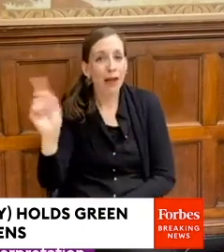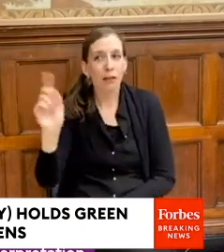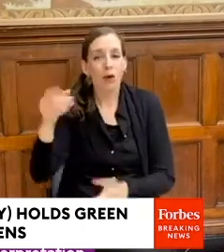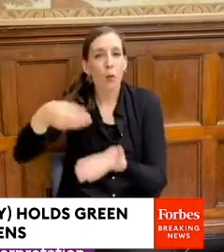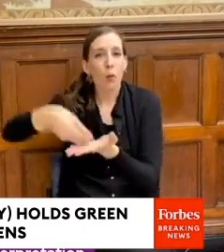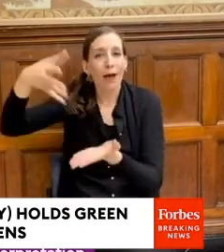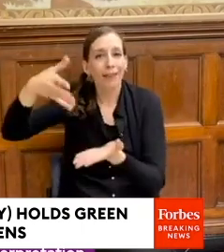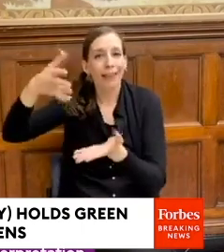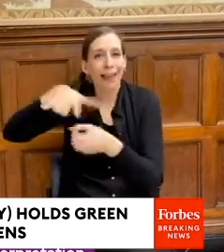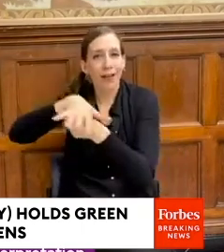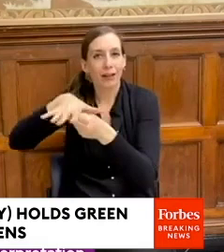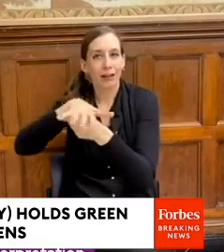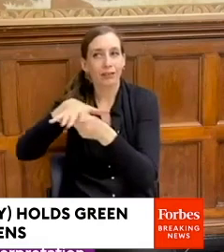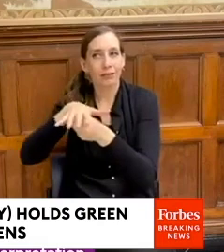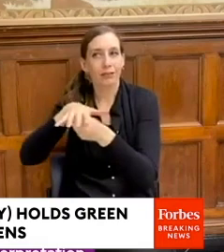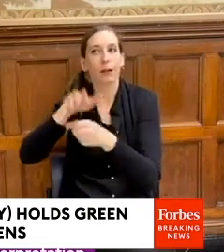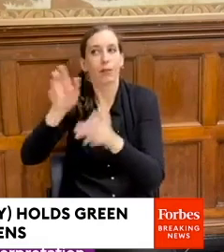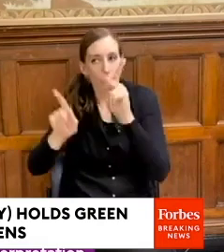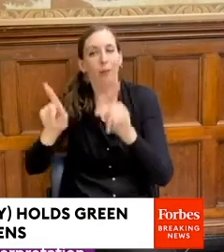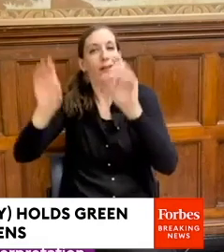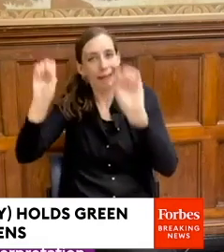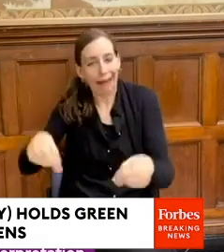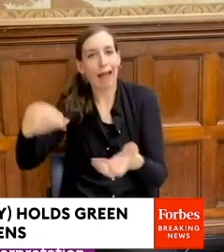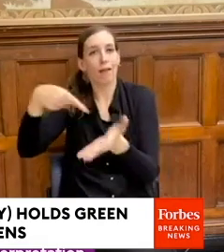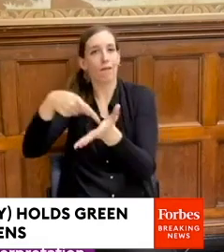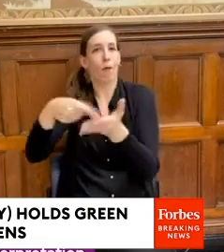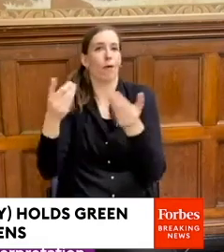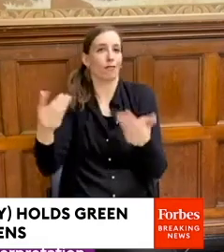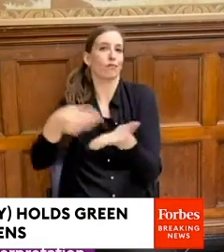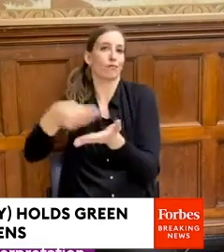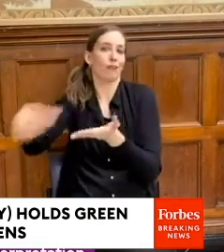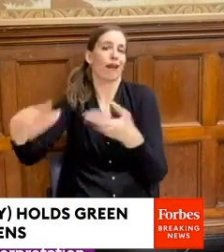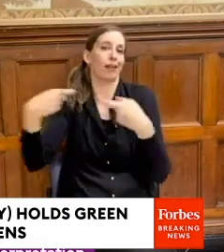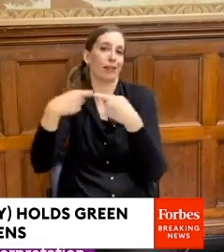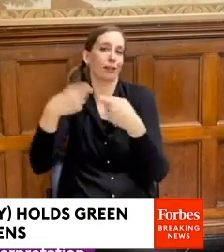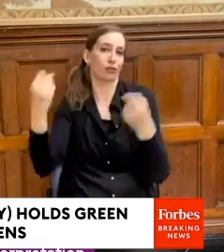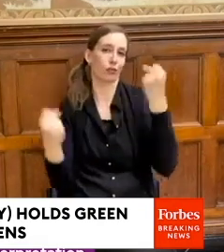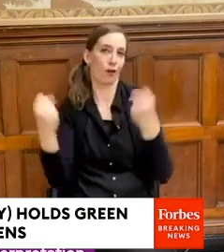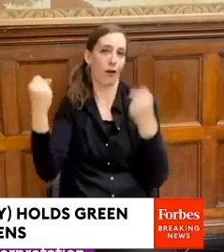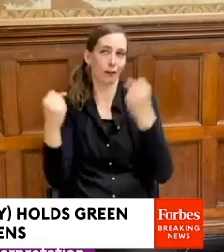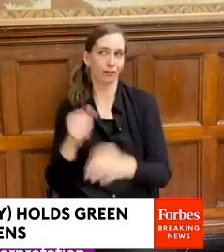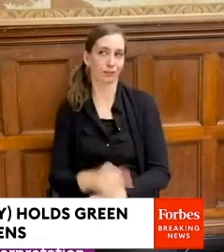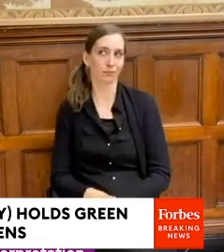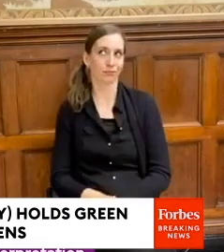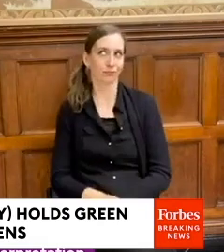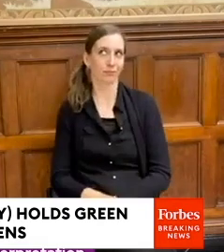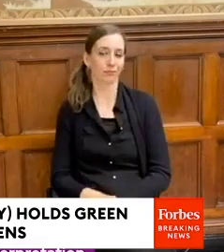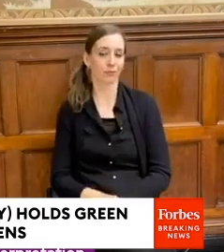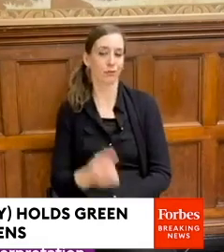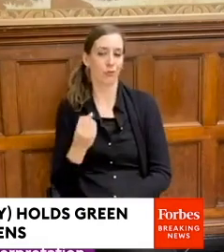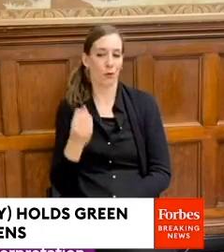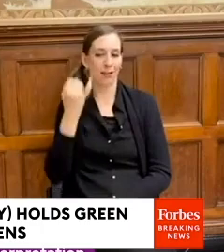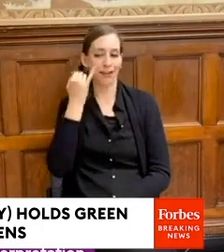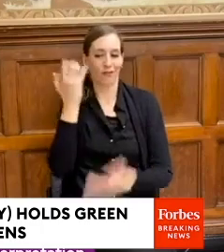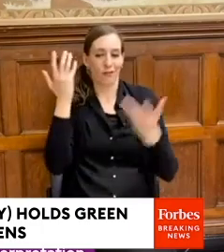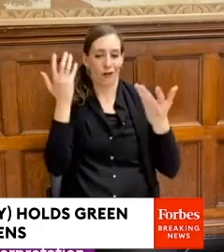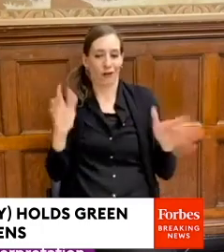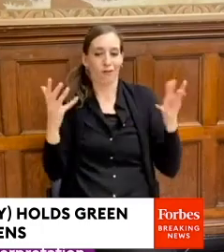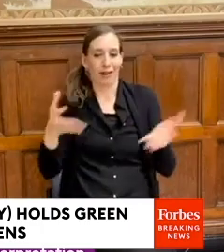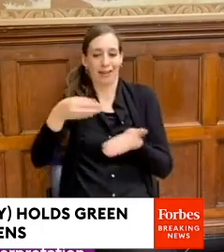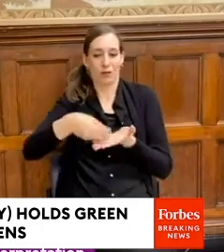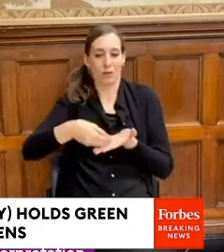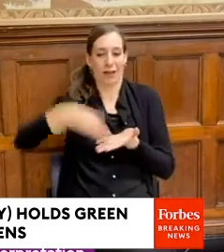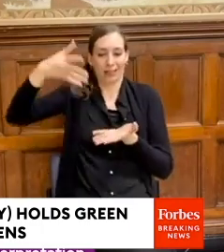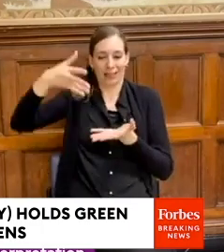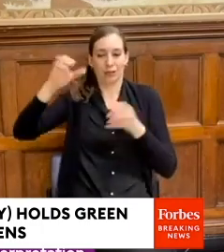So it's kind of like, you know, when you're wealthy, you end up saving a lot more money because that's been designed around you.